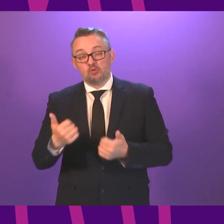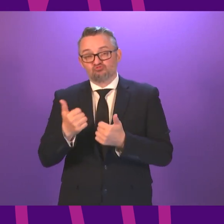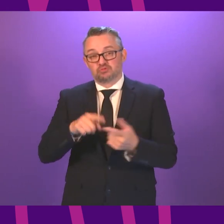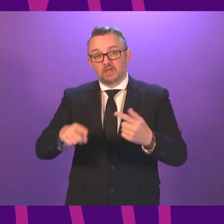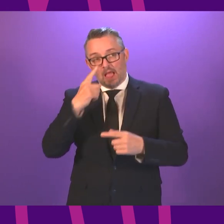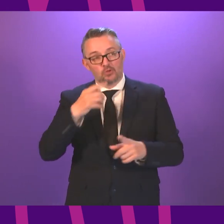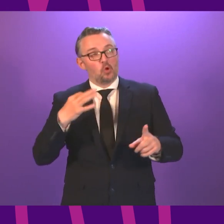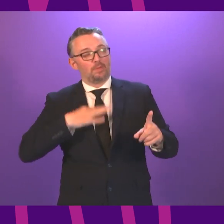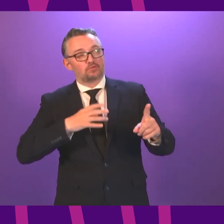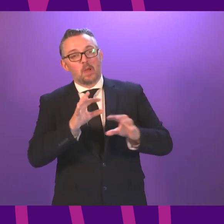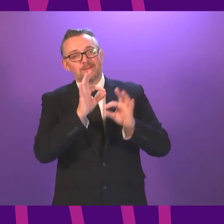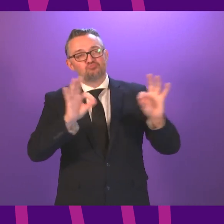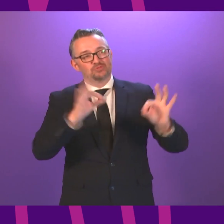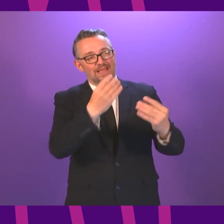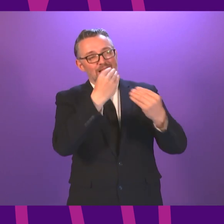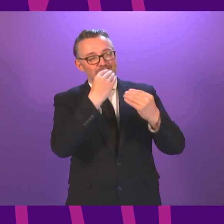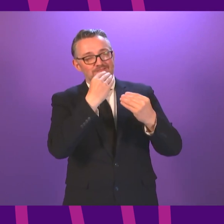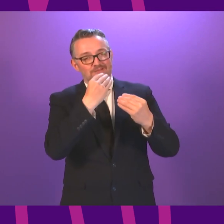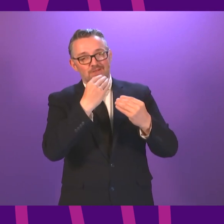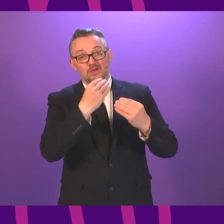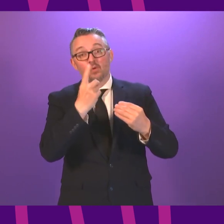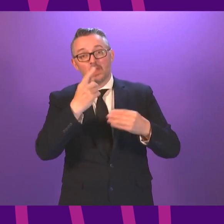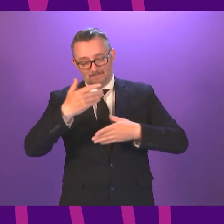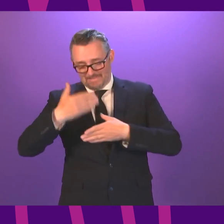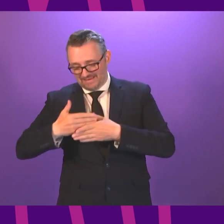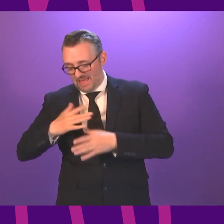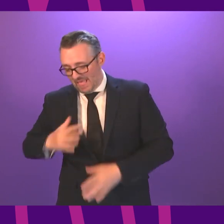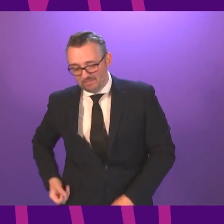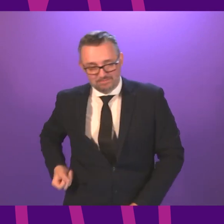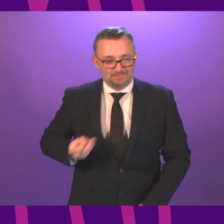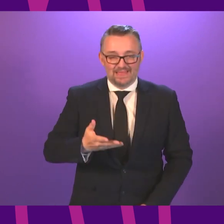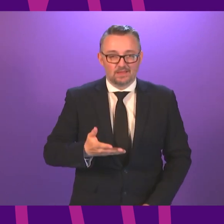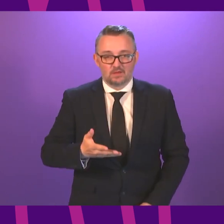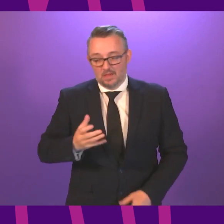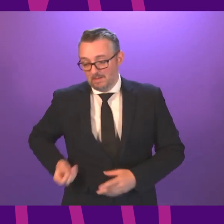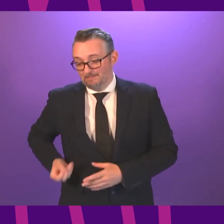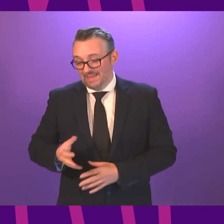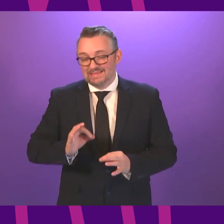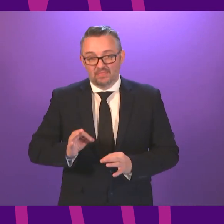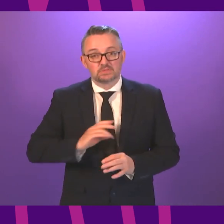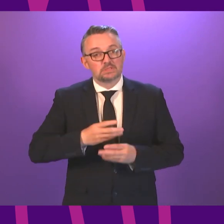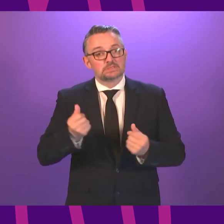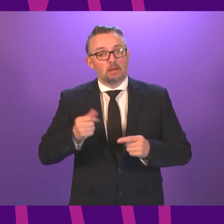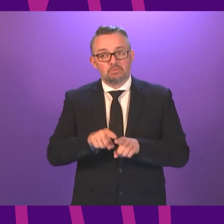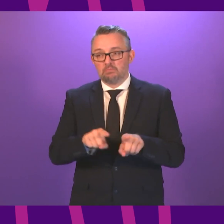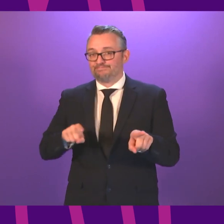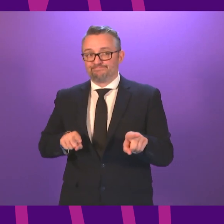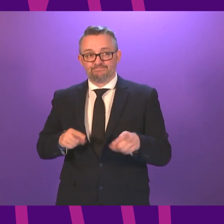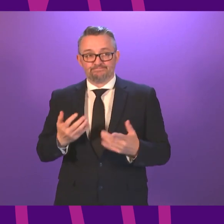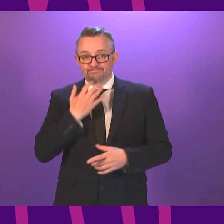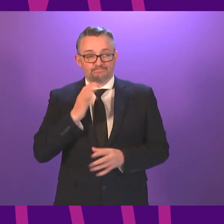advantage of music education without the barrier of cost that I know has held some back in recent years